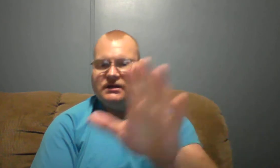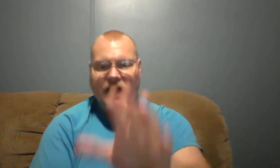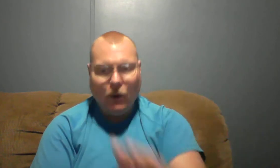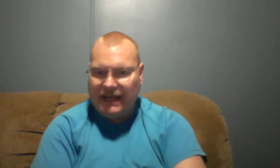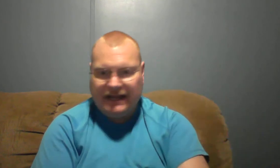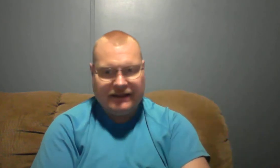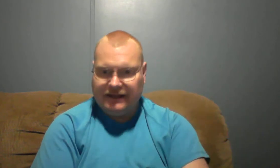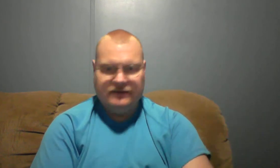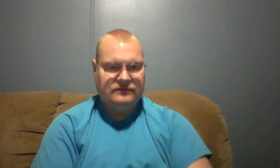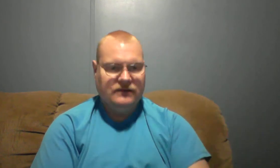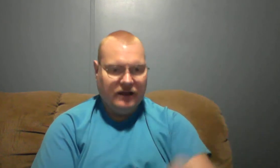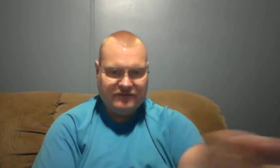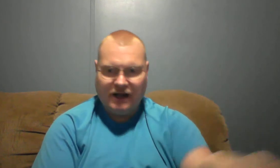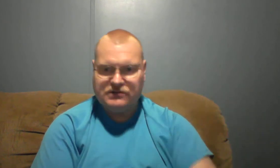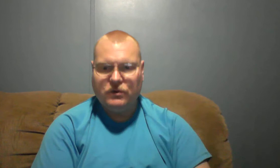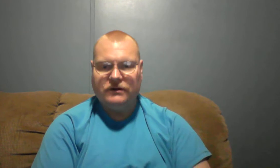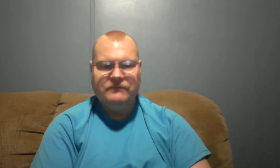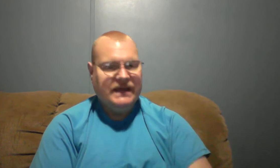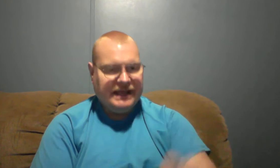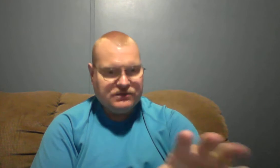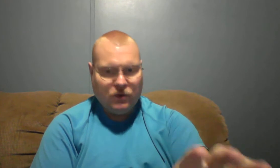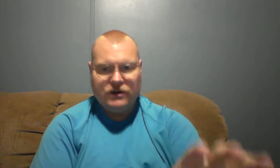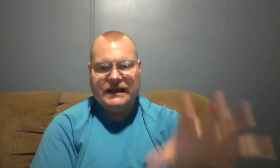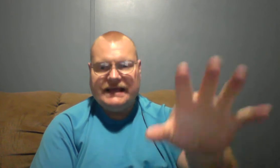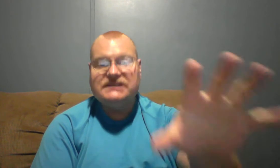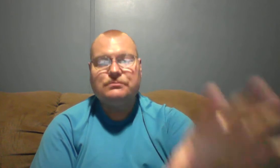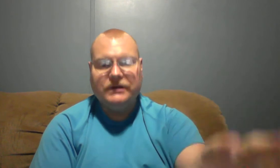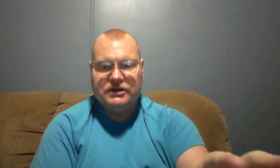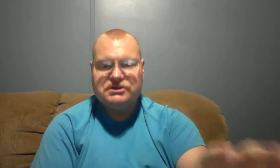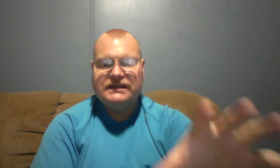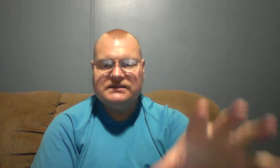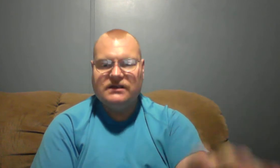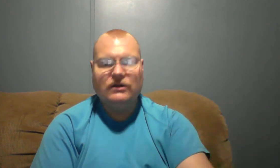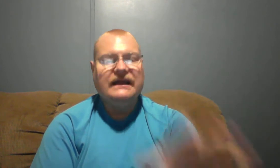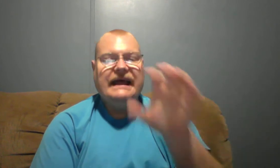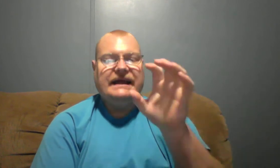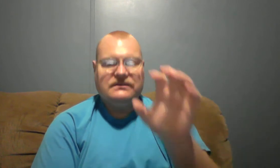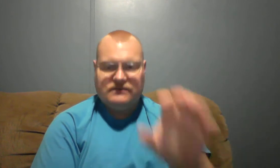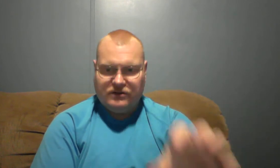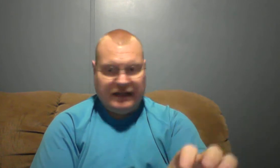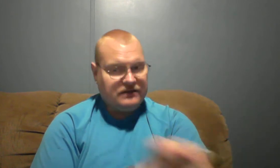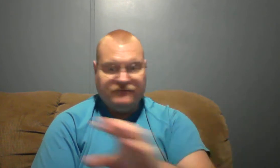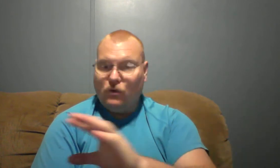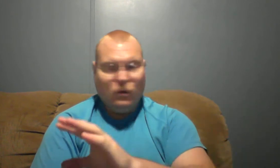know anything of God's Word. His Word is spiritually discerned. It's for